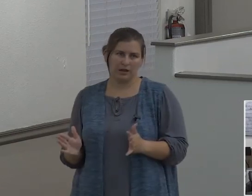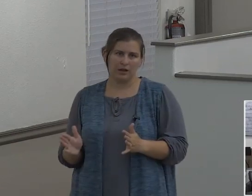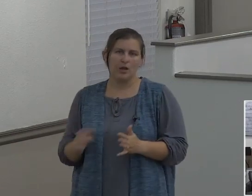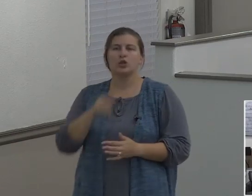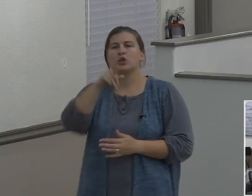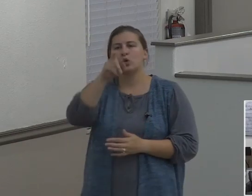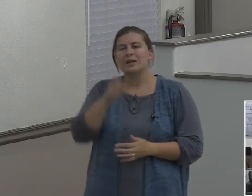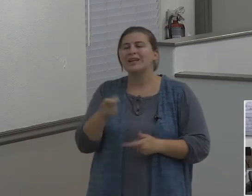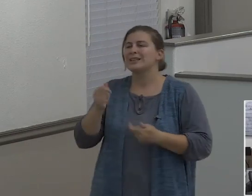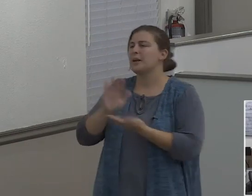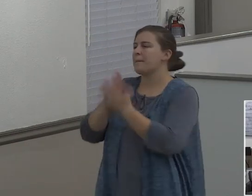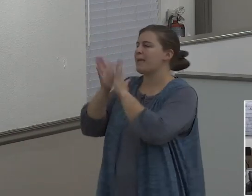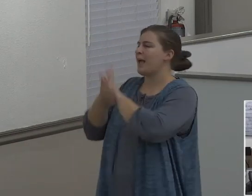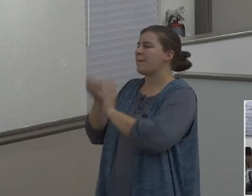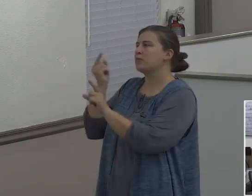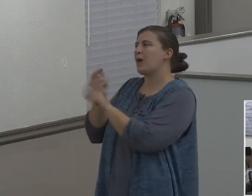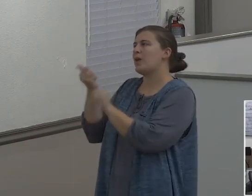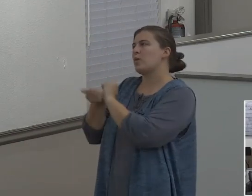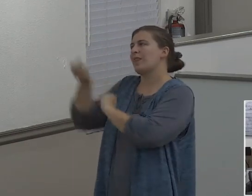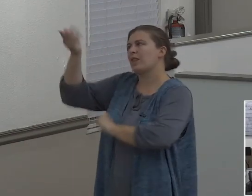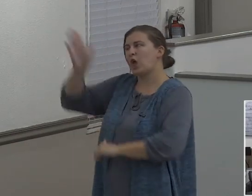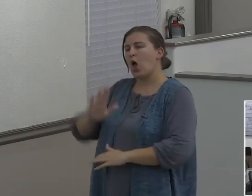Don't waste this opportunity.